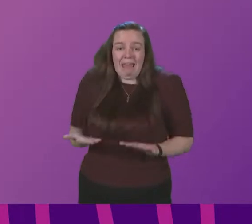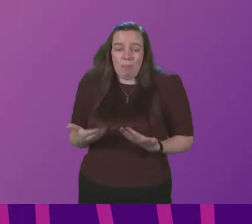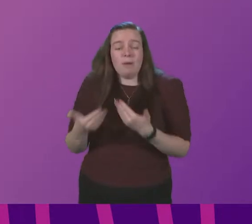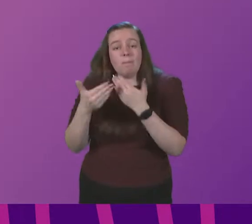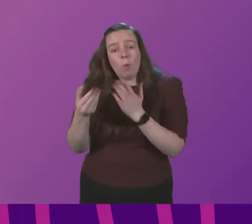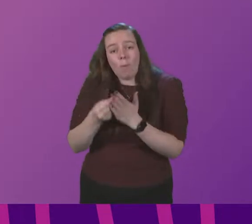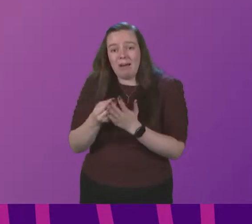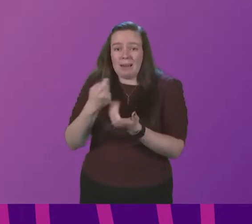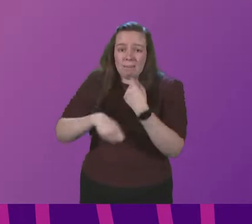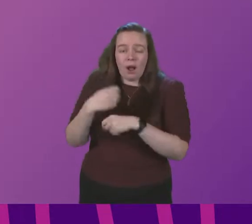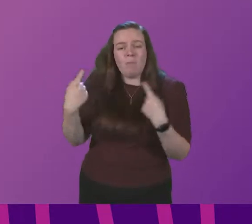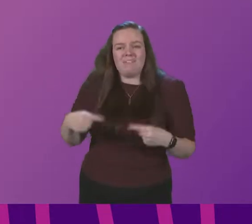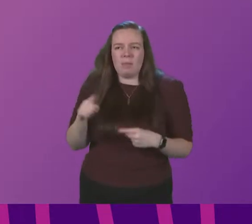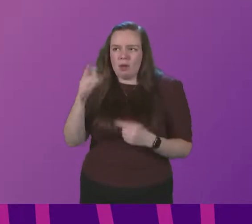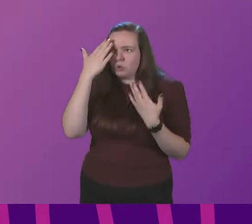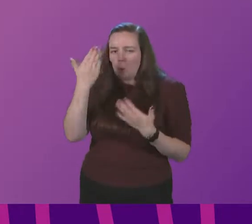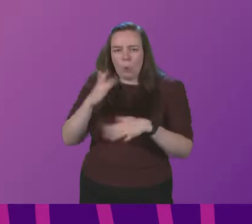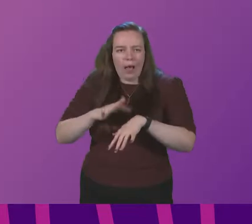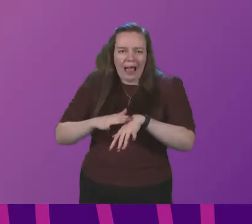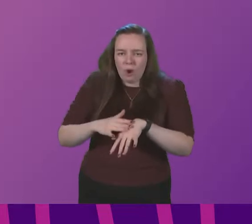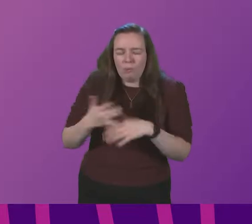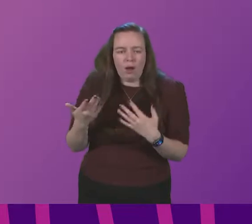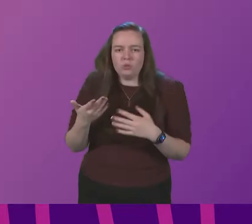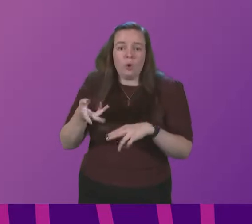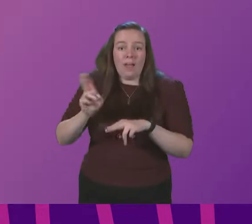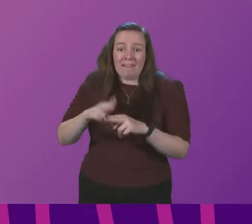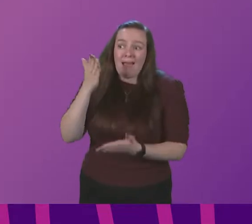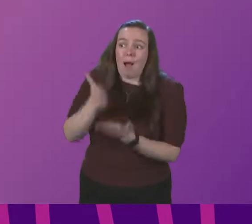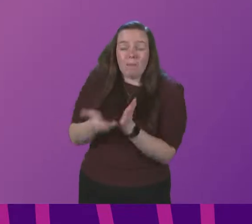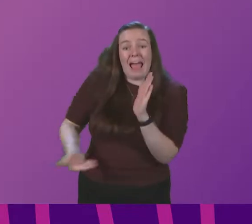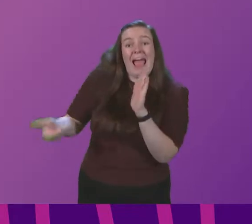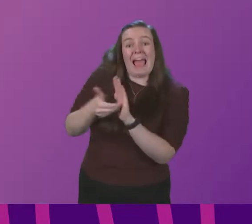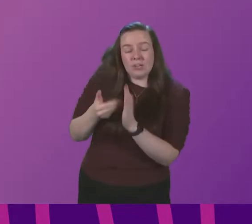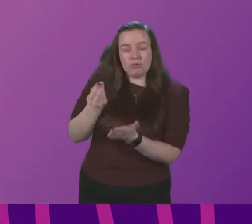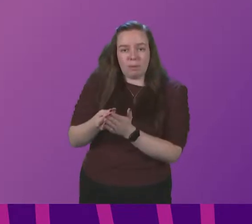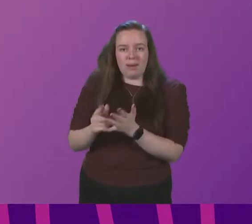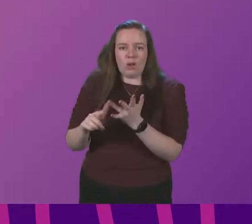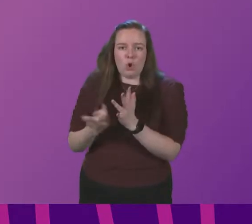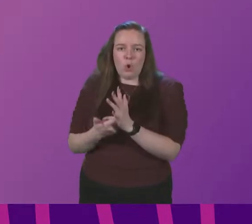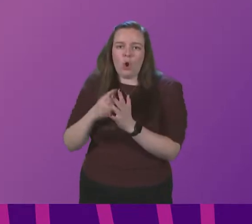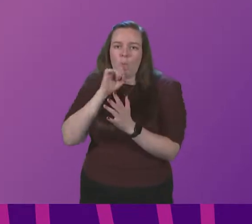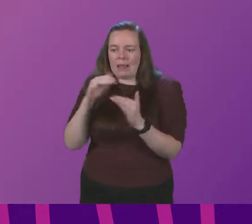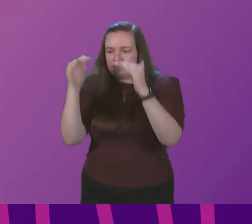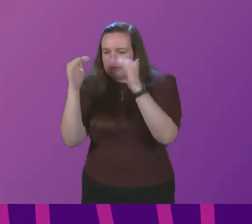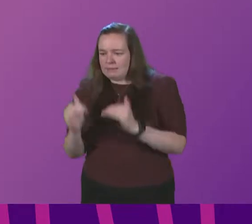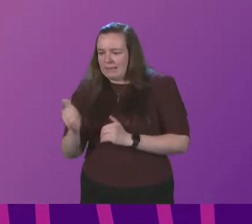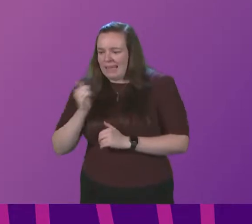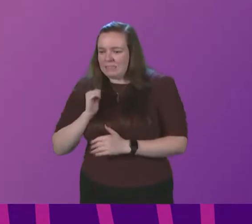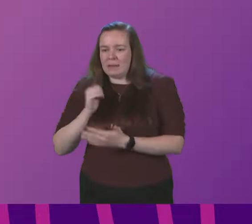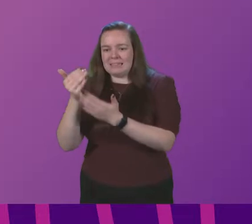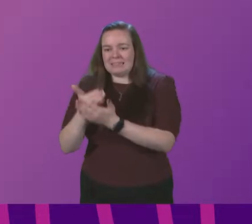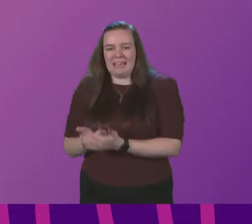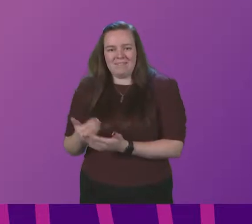will be made available but we don't know how much that will be or indeed whether that is genuinely additional money or whether it will be netted off against expected savings